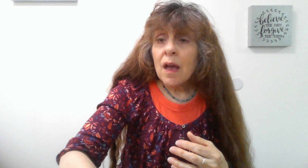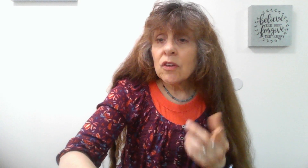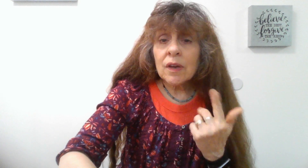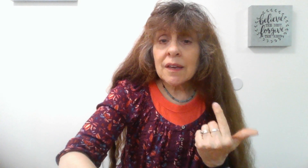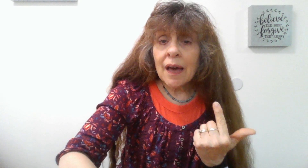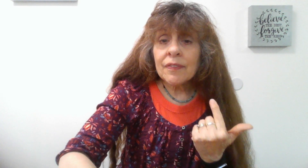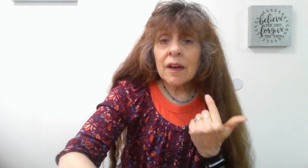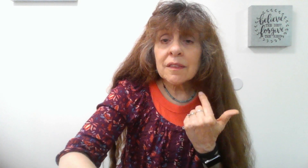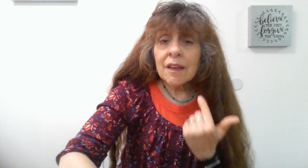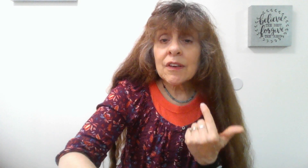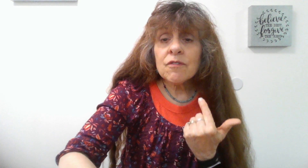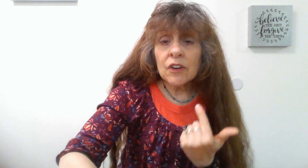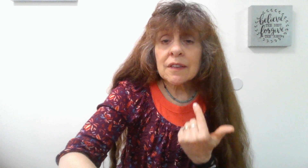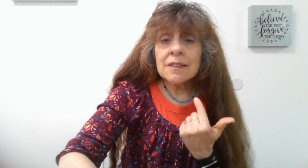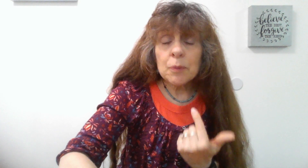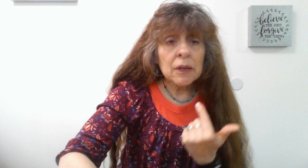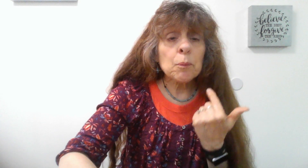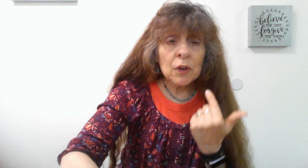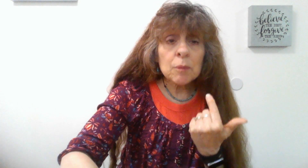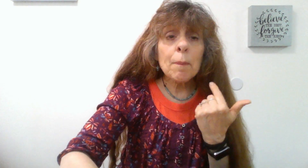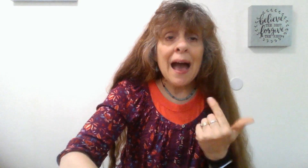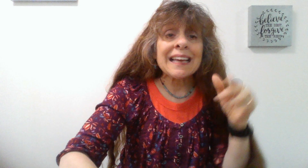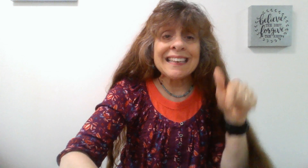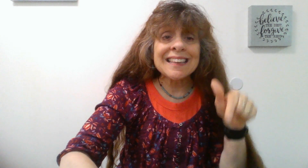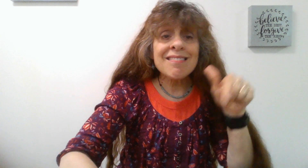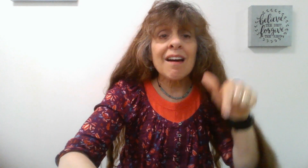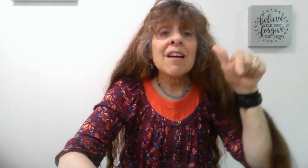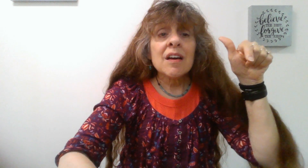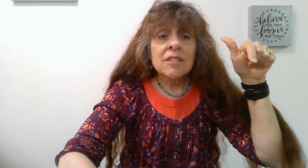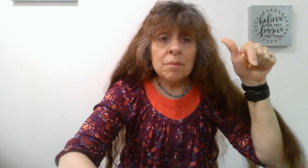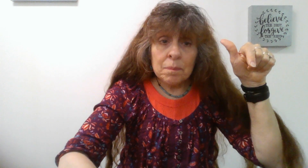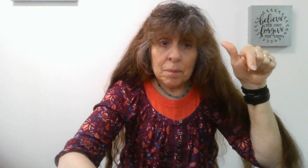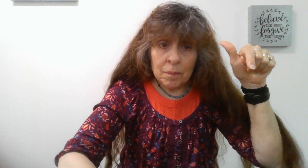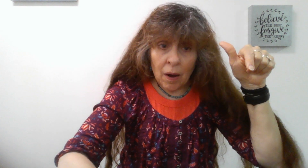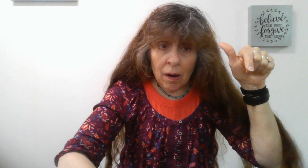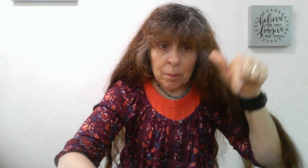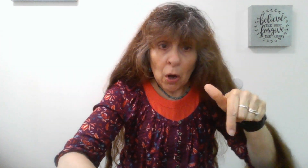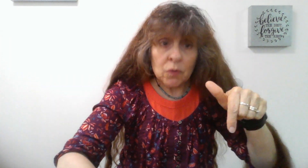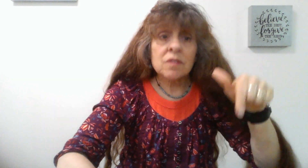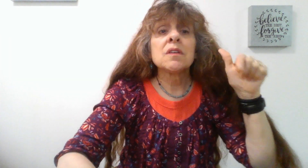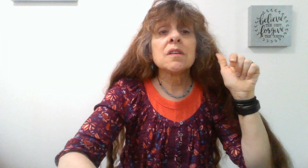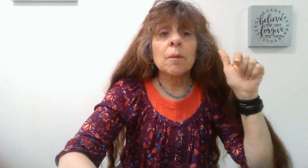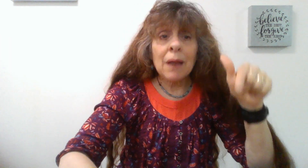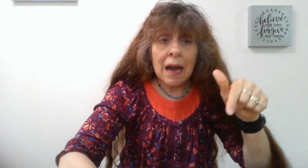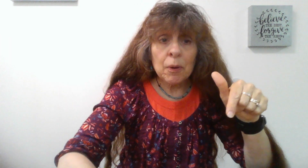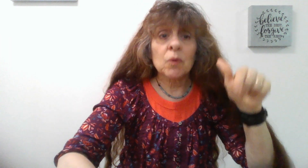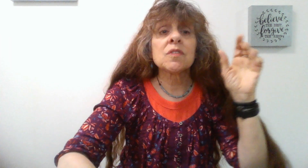You can get the Living Fearlessly Printable Pack in the post, the blog post,